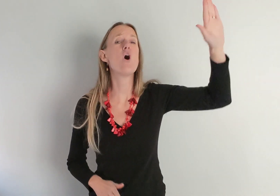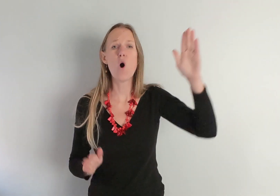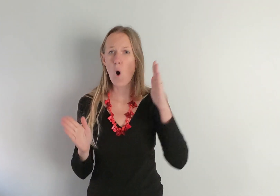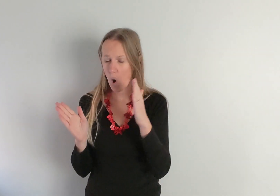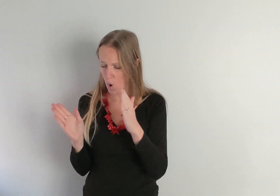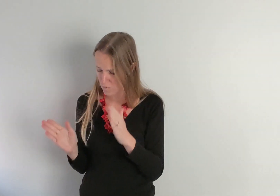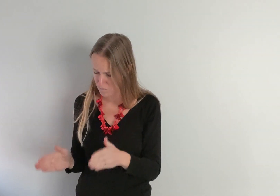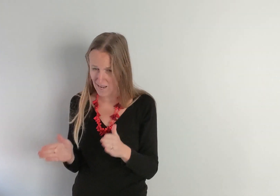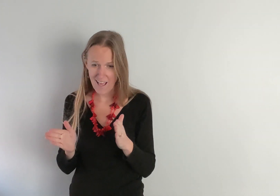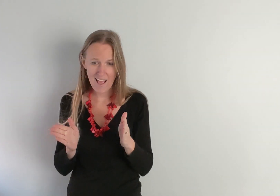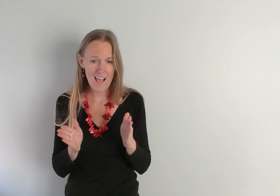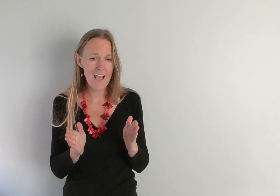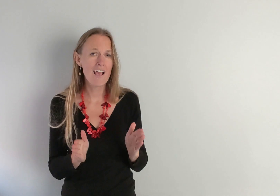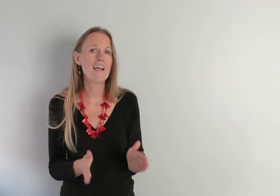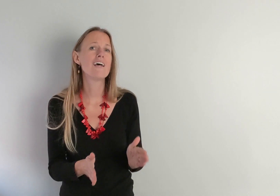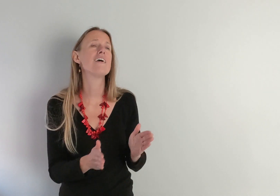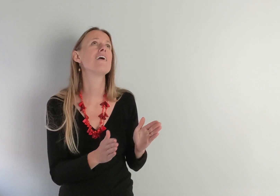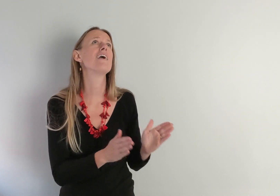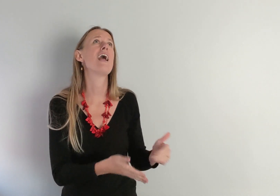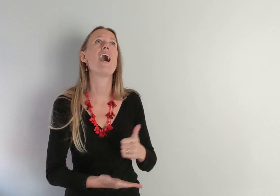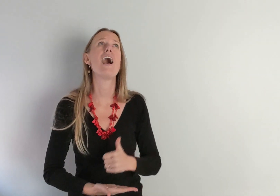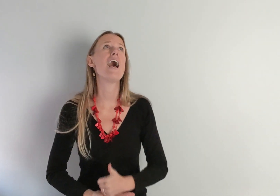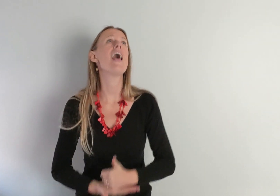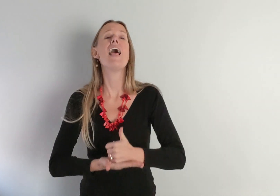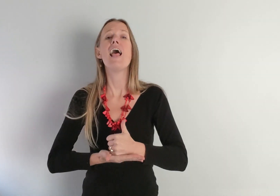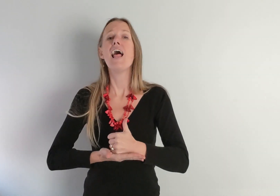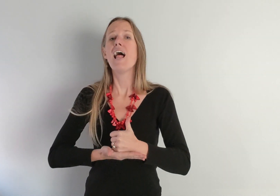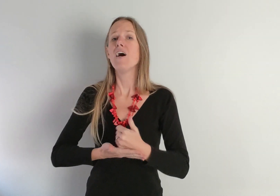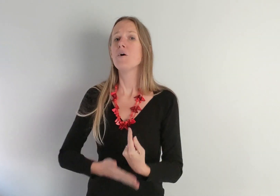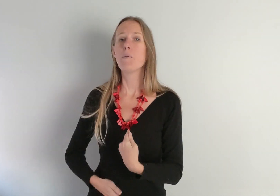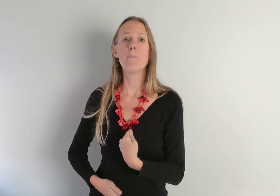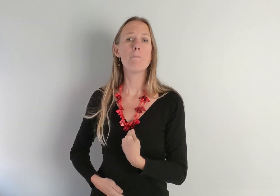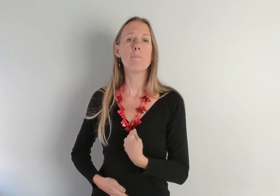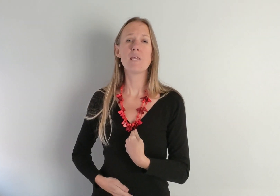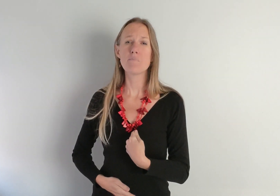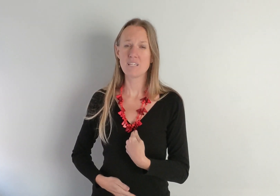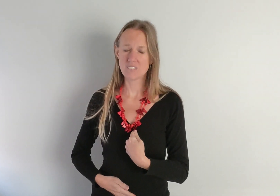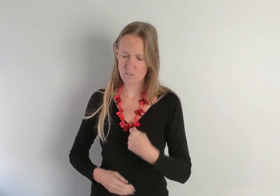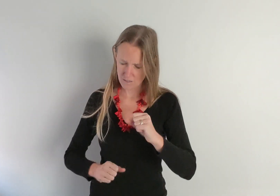my place Help me be strong